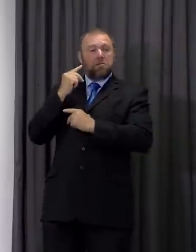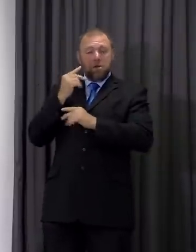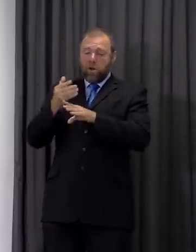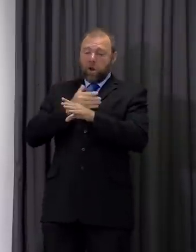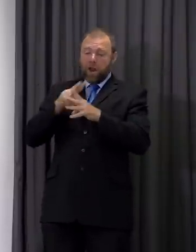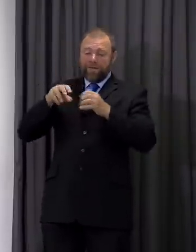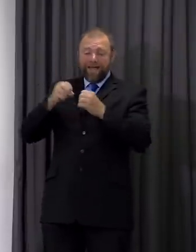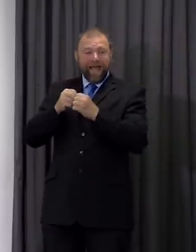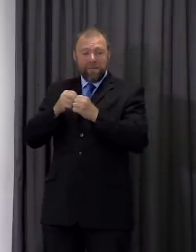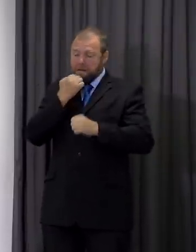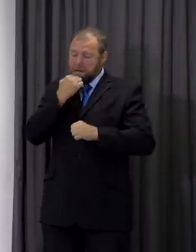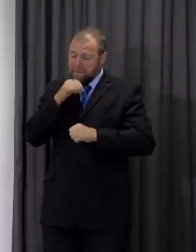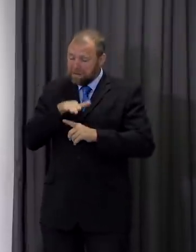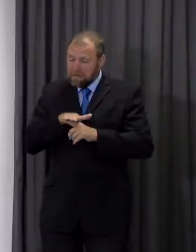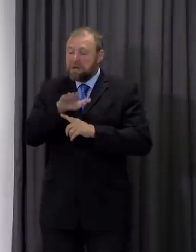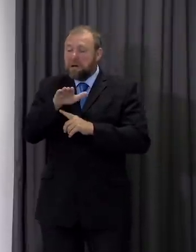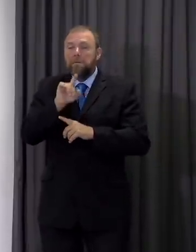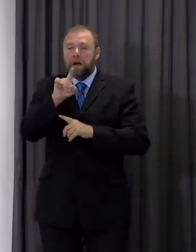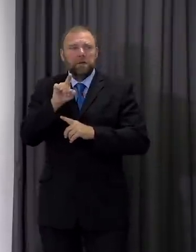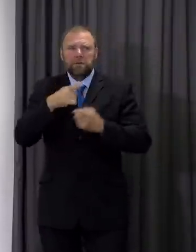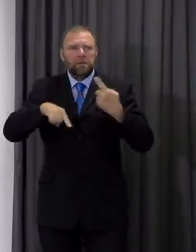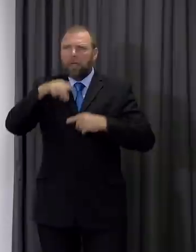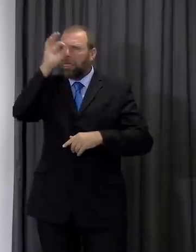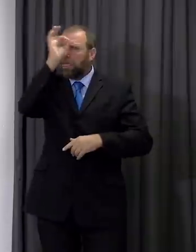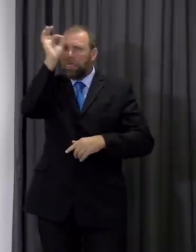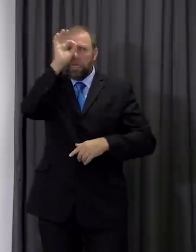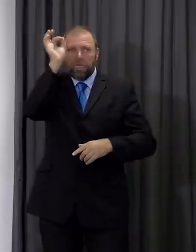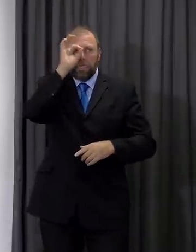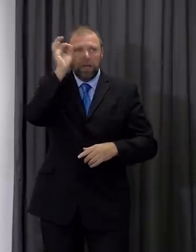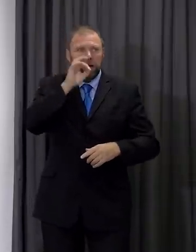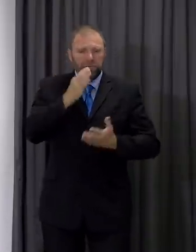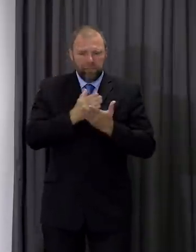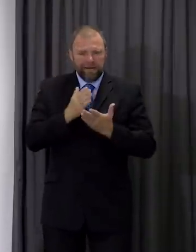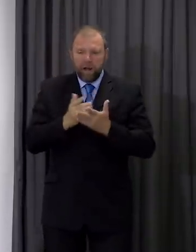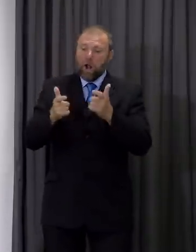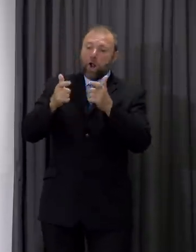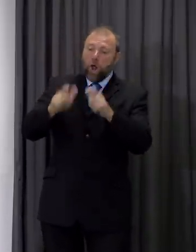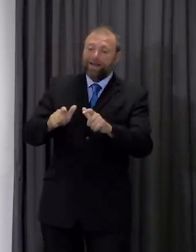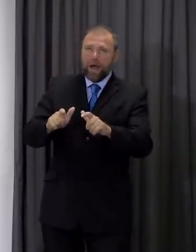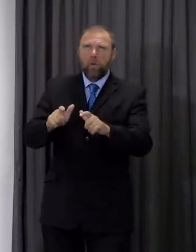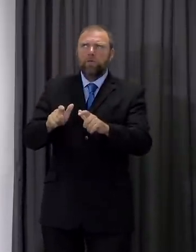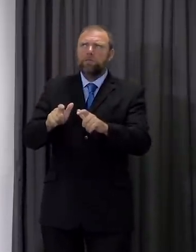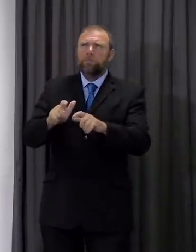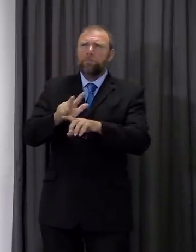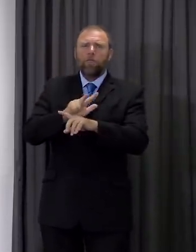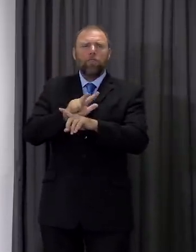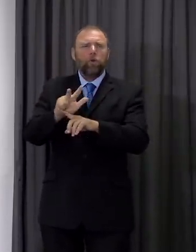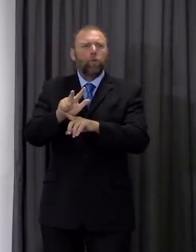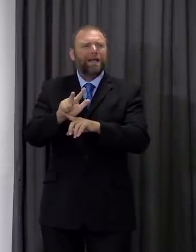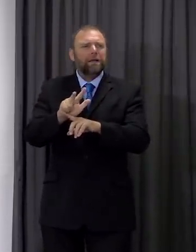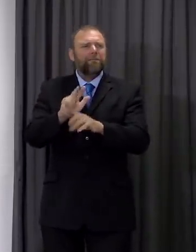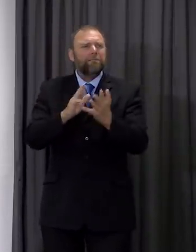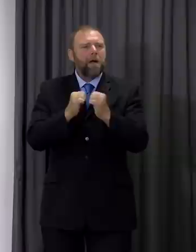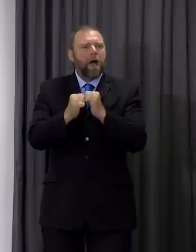have now, but we went into a national lockdown in essentially the third week of March. So there's a period of weeks for us to